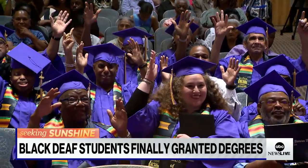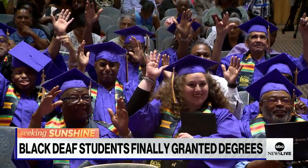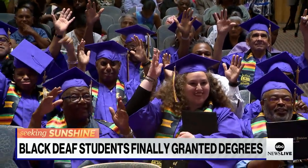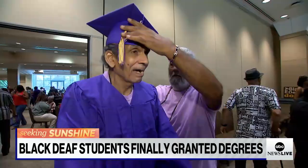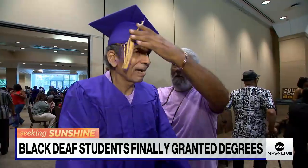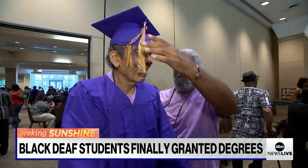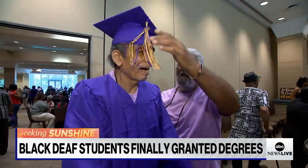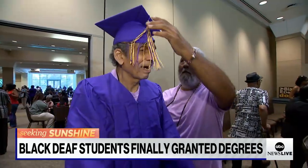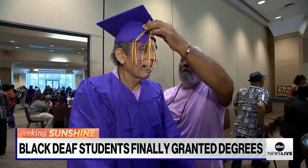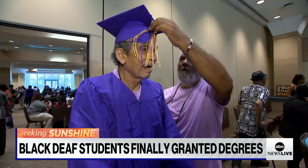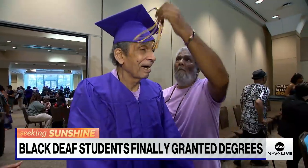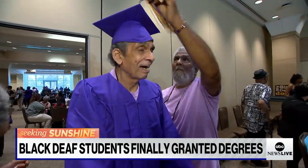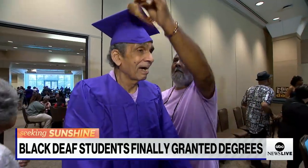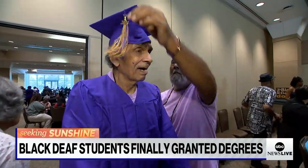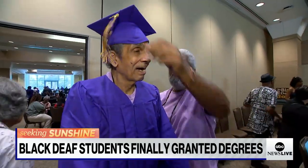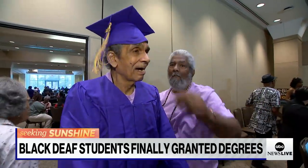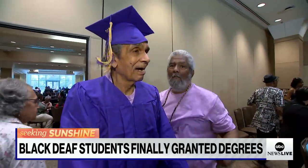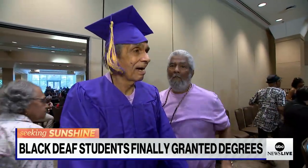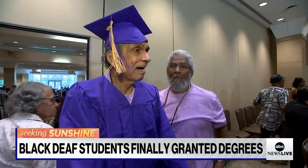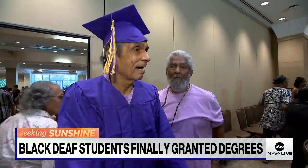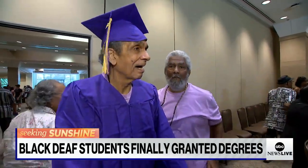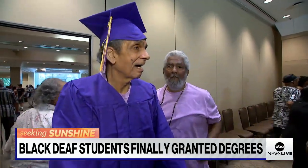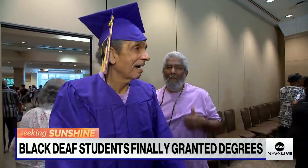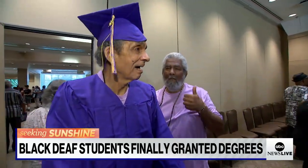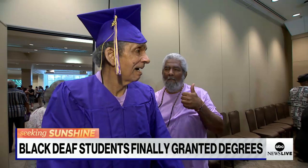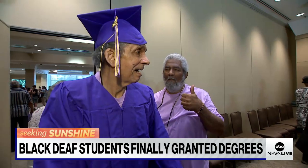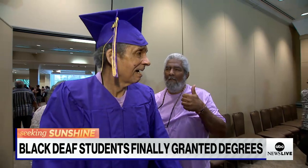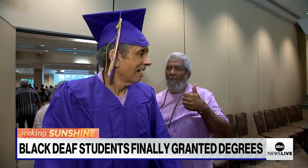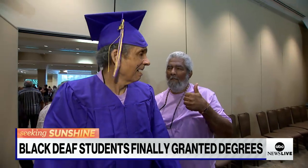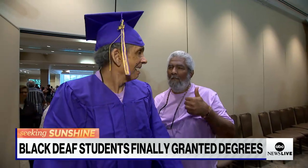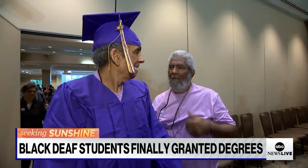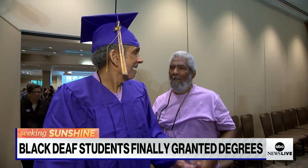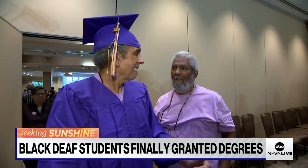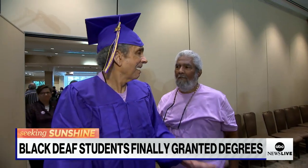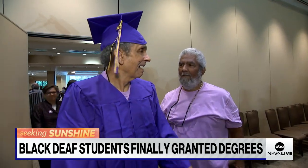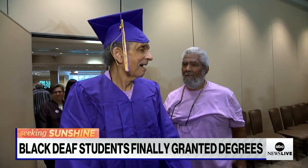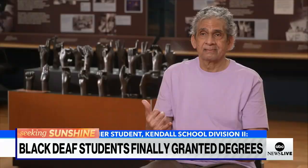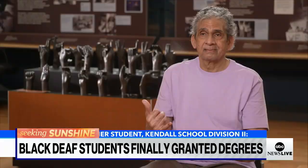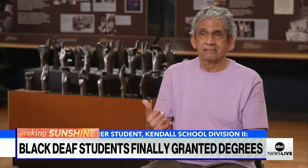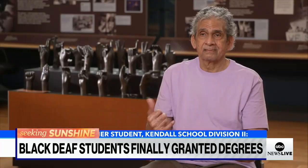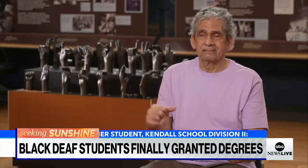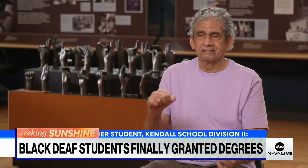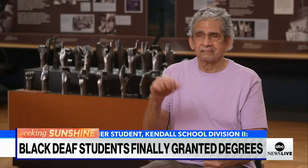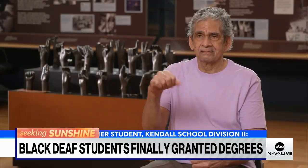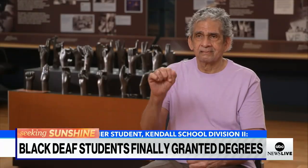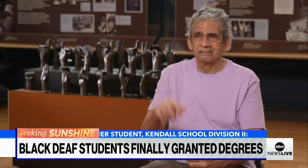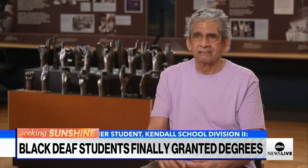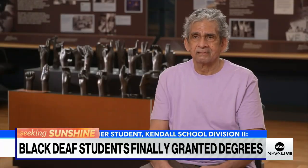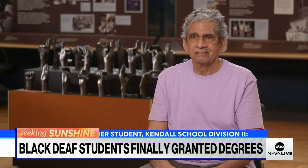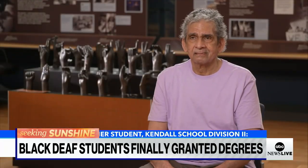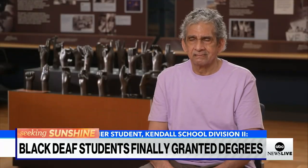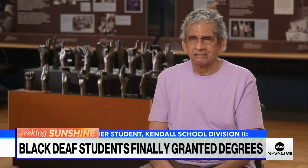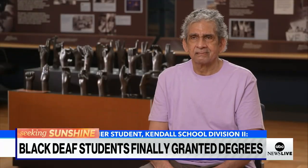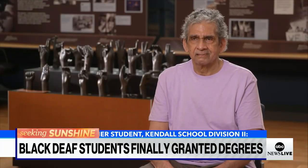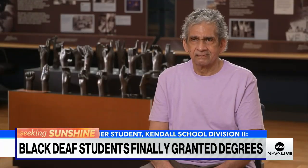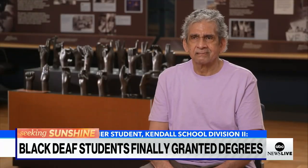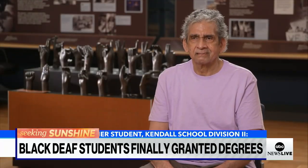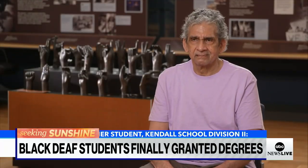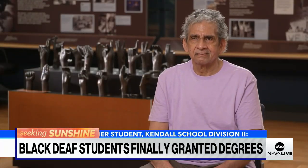For Kenneth Miller it's a day he says was once unrecognizable. This has really been just the only thing on my